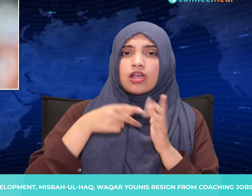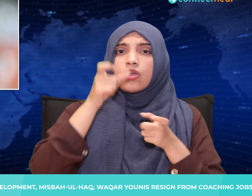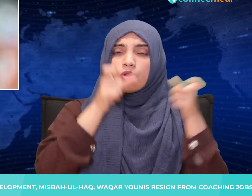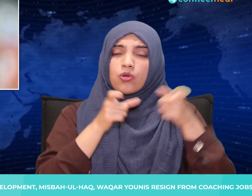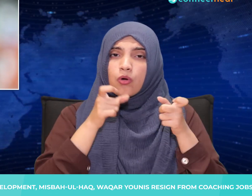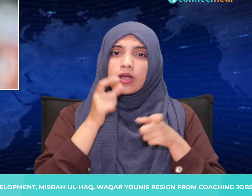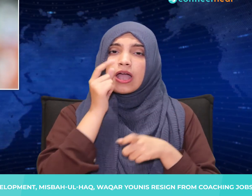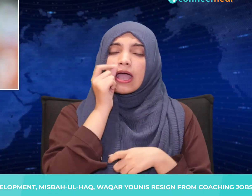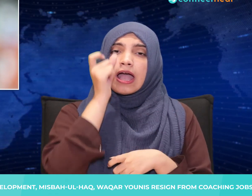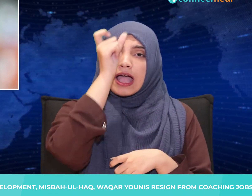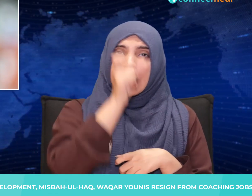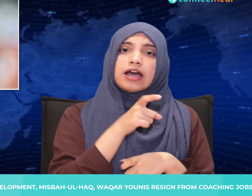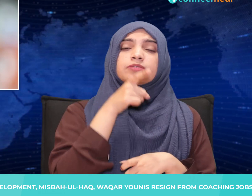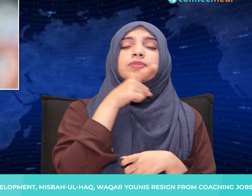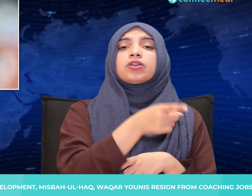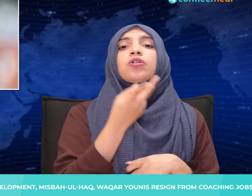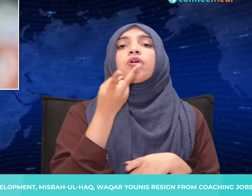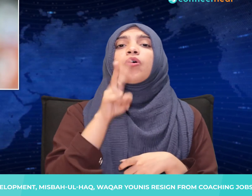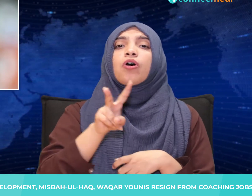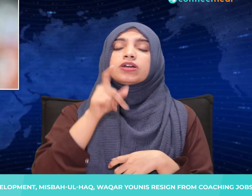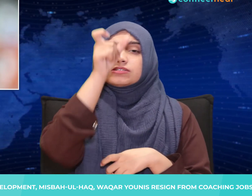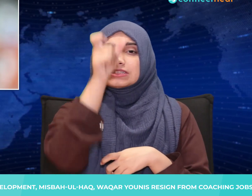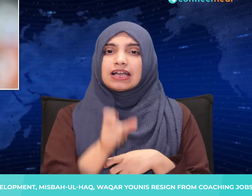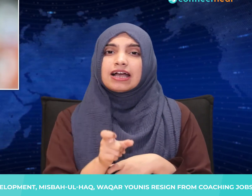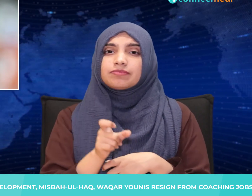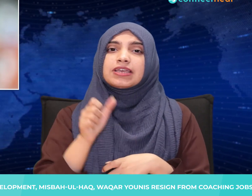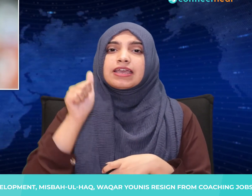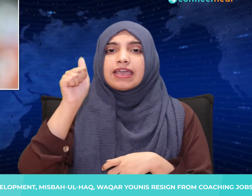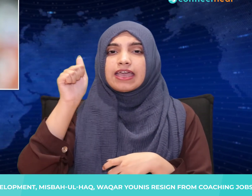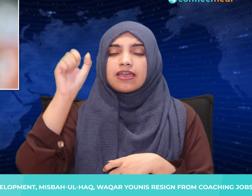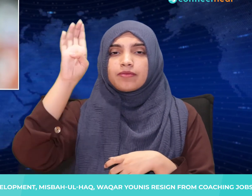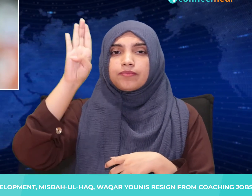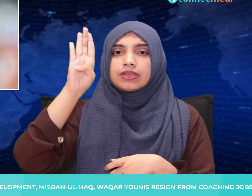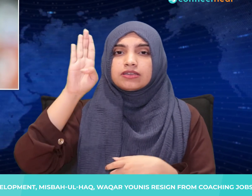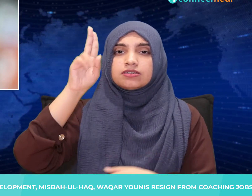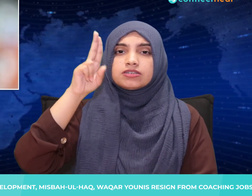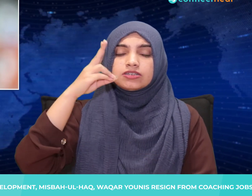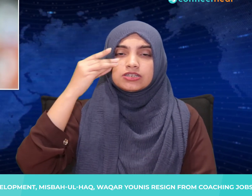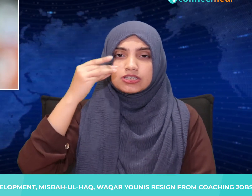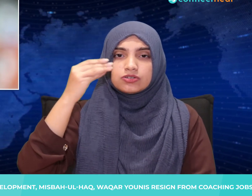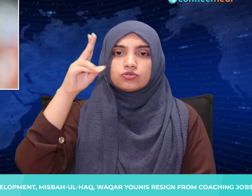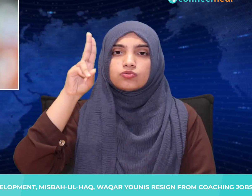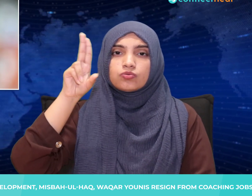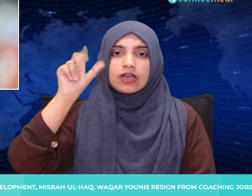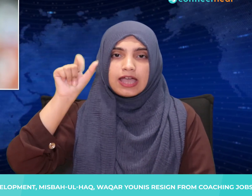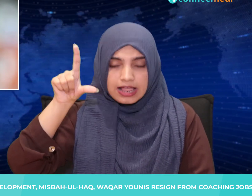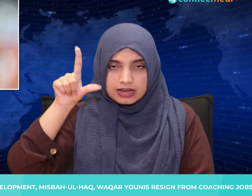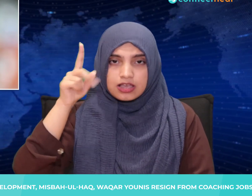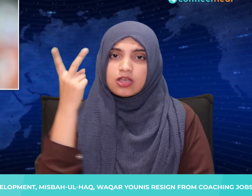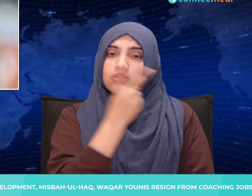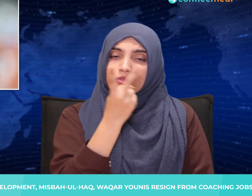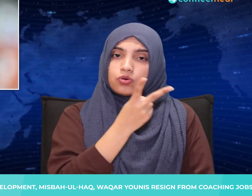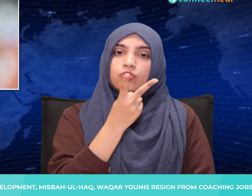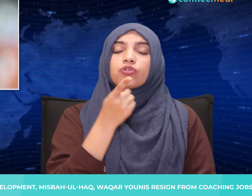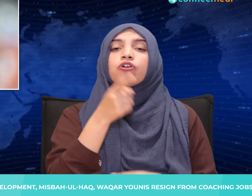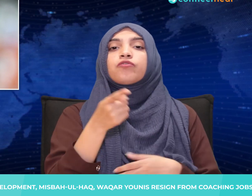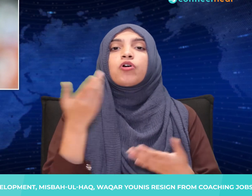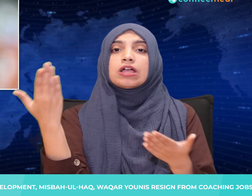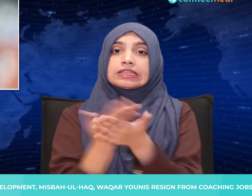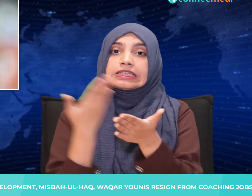-rounder Abdul Razak have been appointed as interim coaches